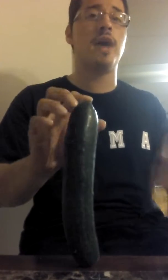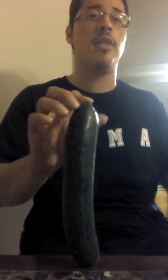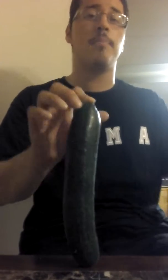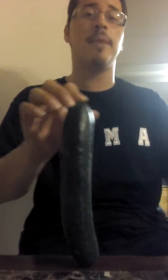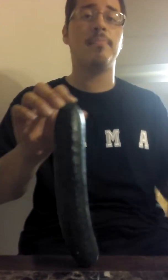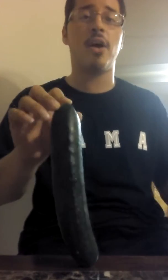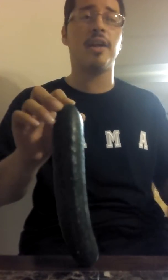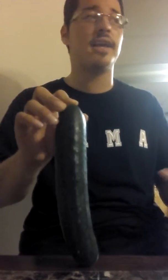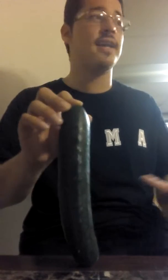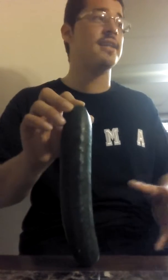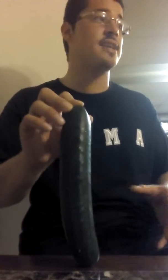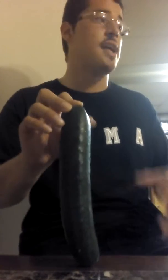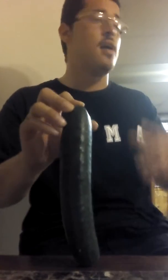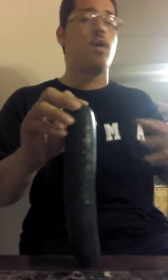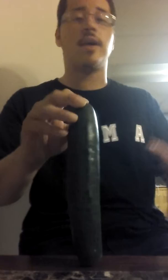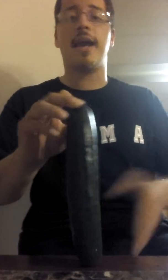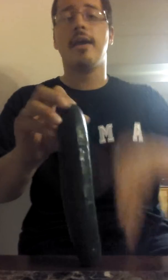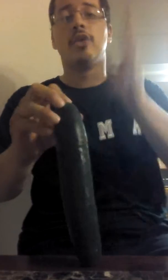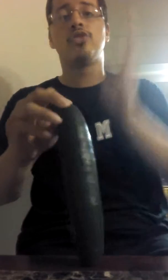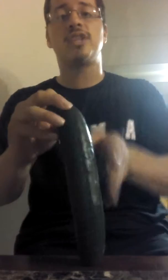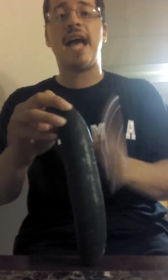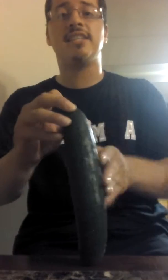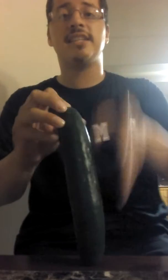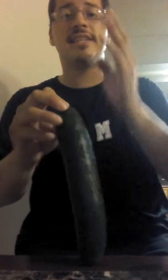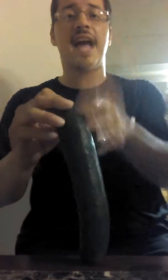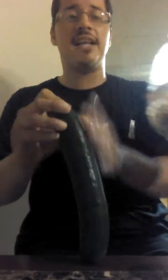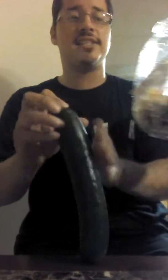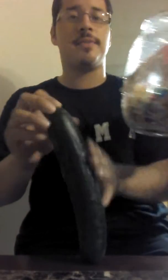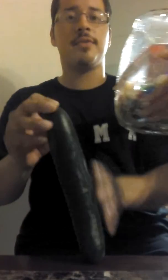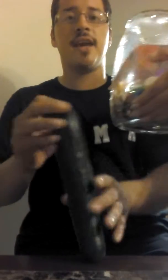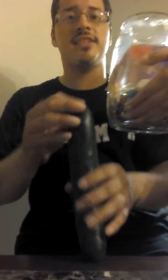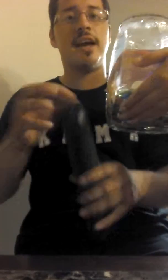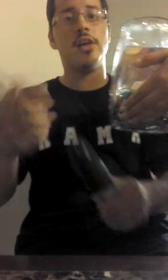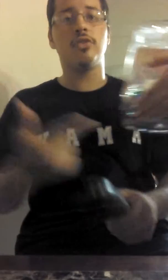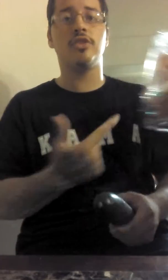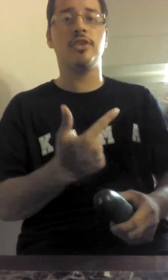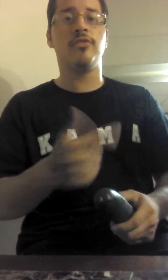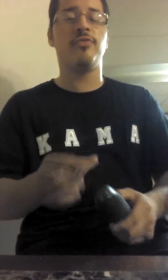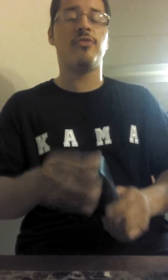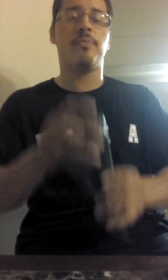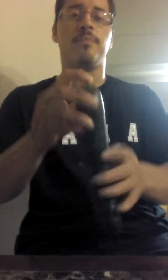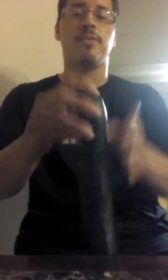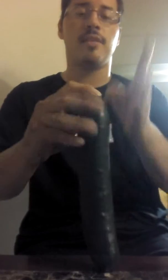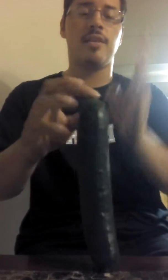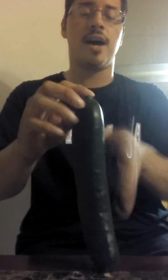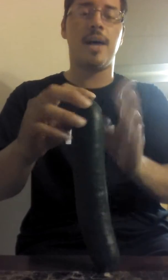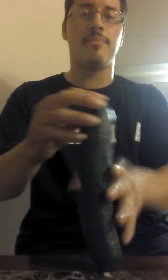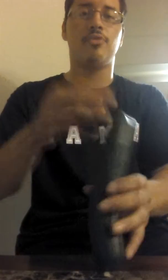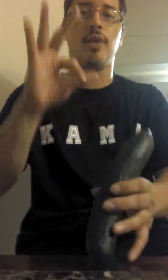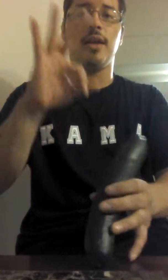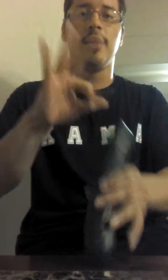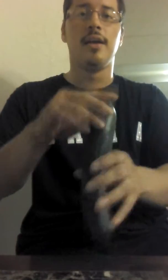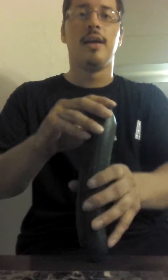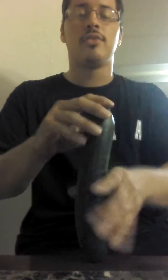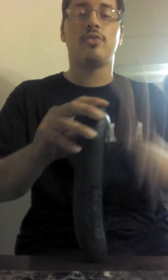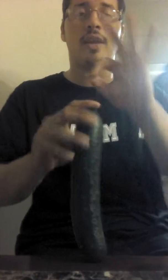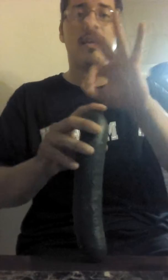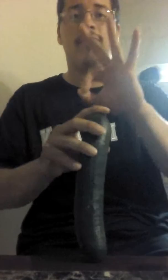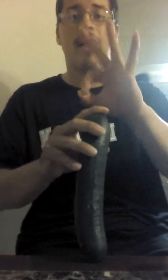how big part it is, okay? You slice it and dice it, okay? Say hello to the new three family